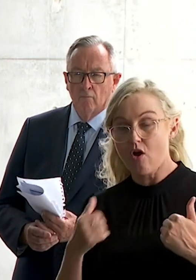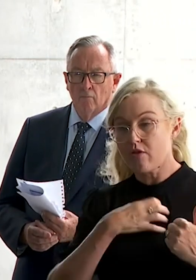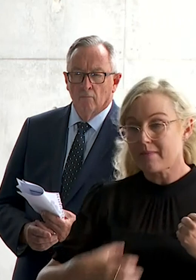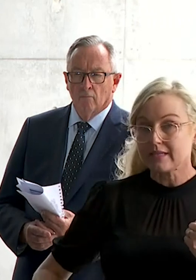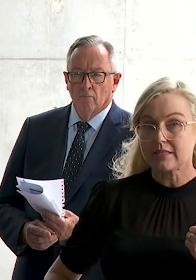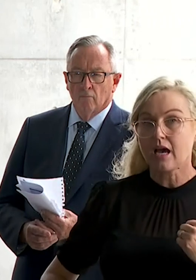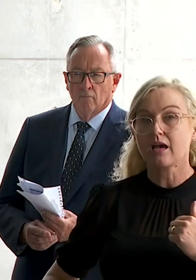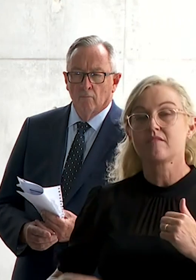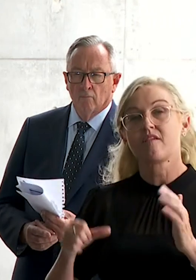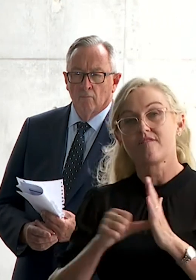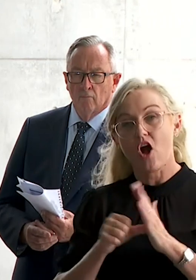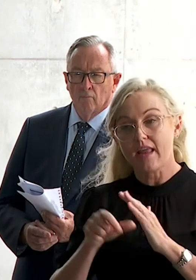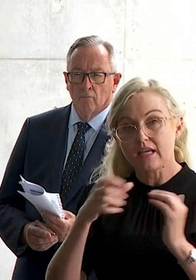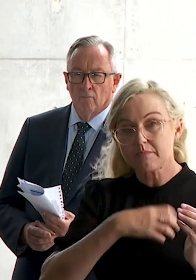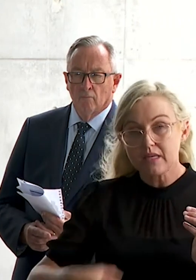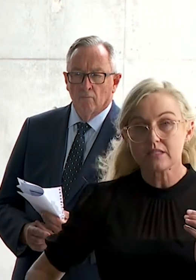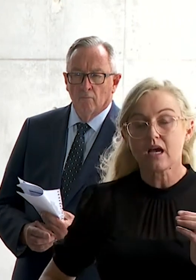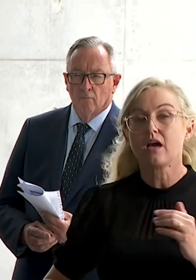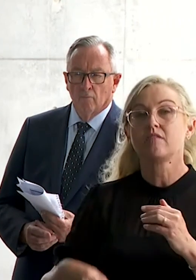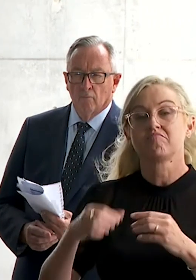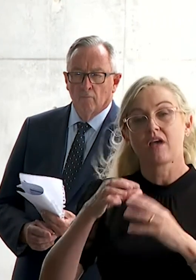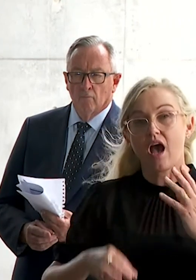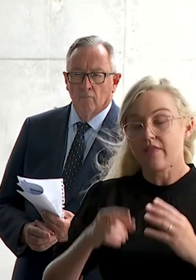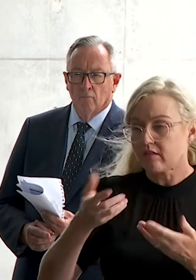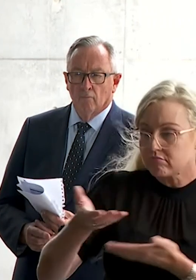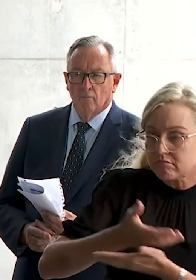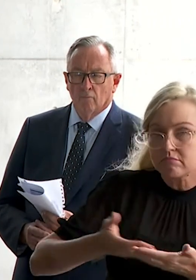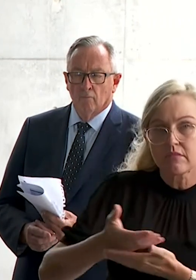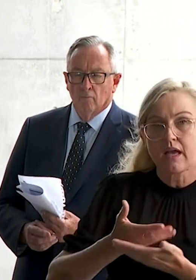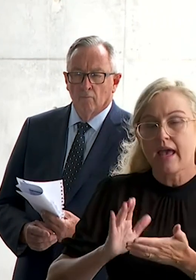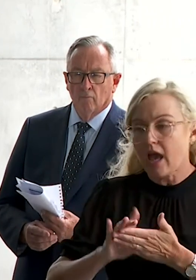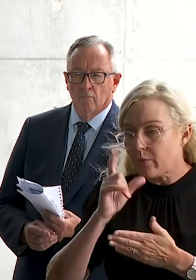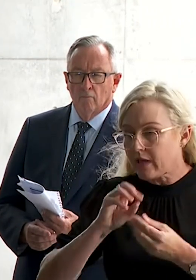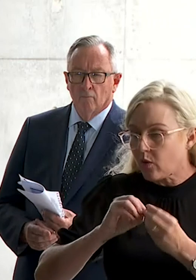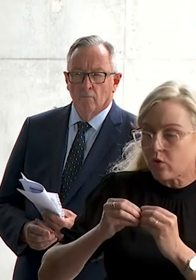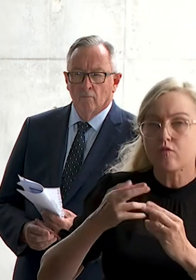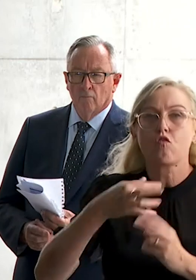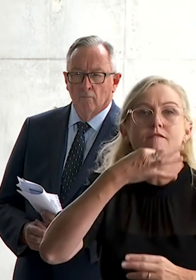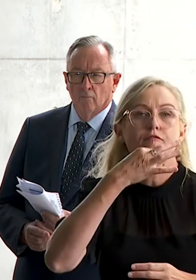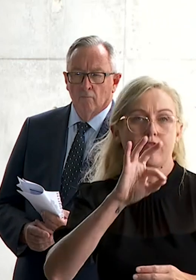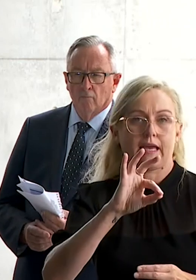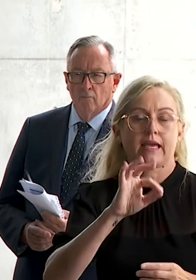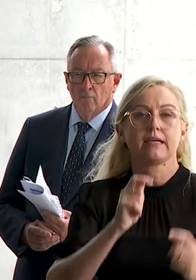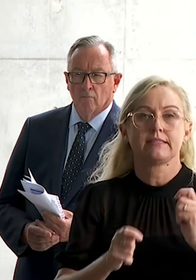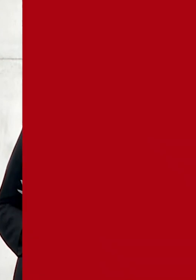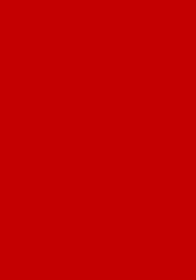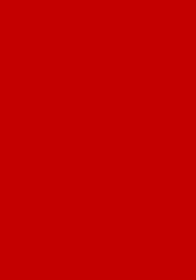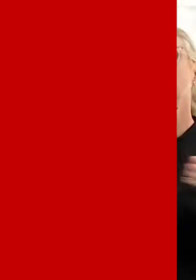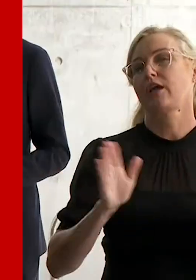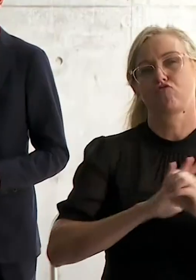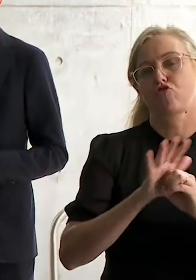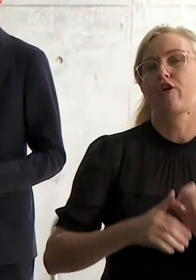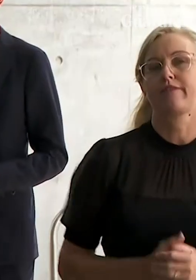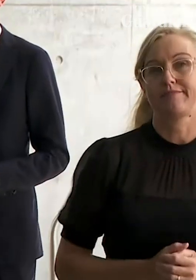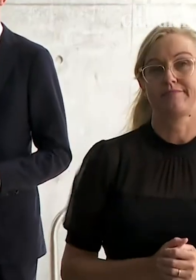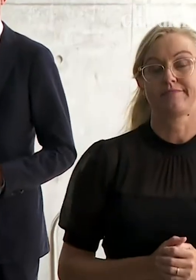Hazard, and the Finance Minister, Damian Tudorhope, to work towards providing free rapid antigen testing for people right across our state.